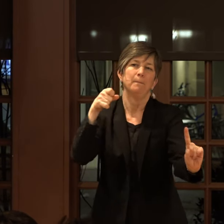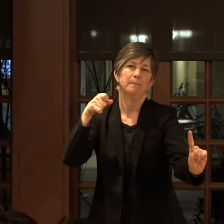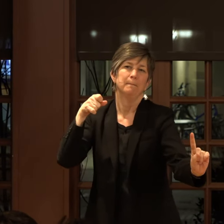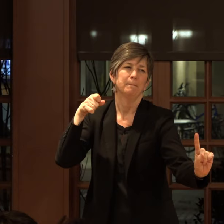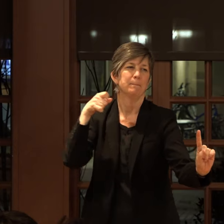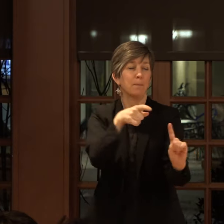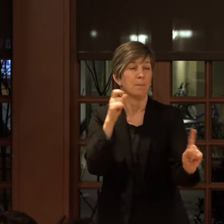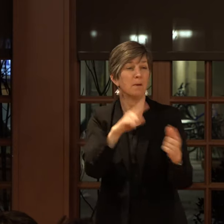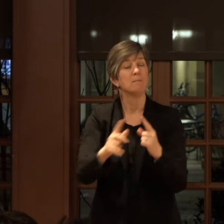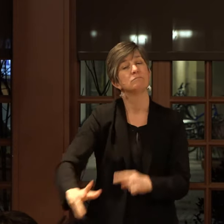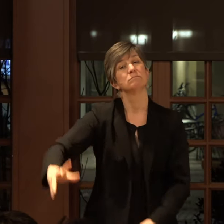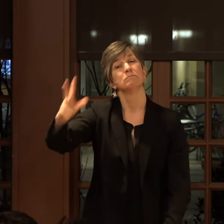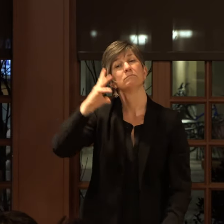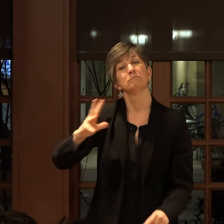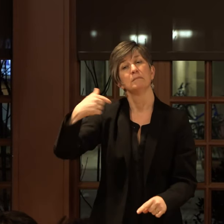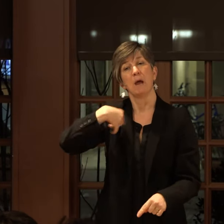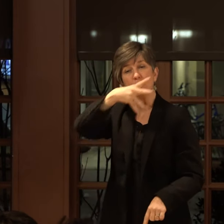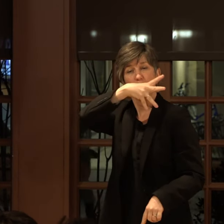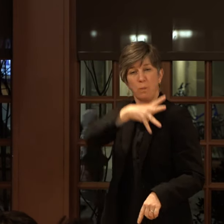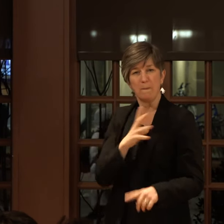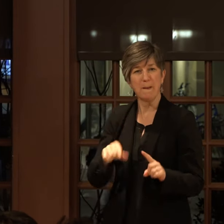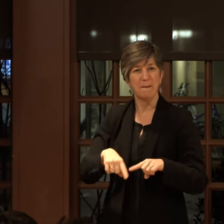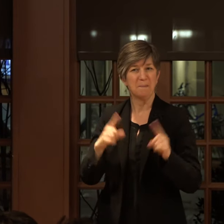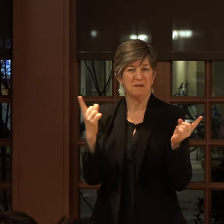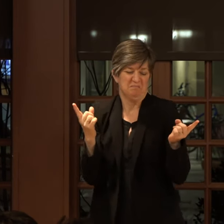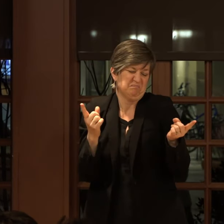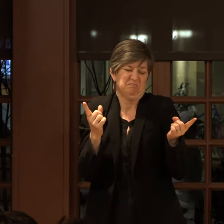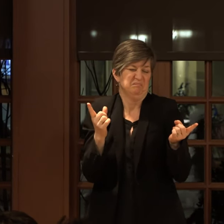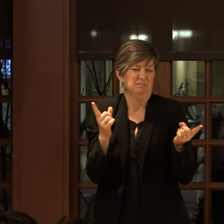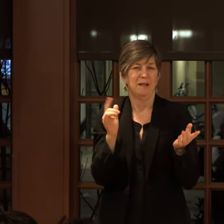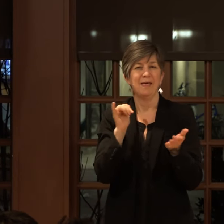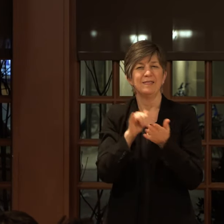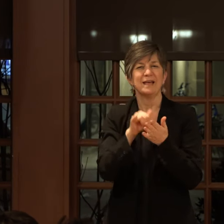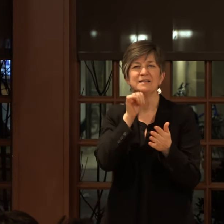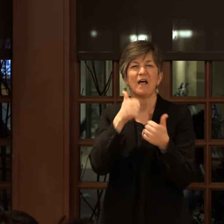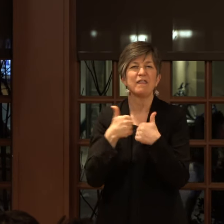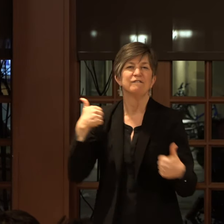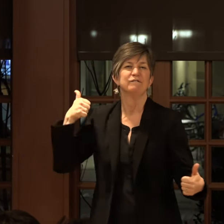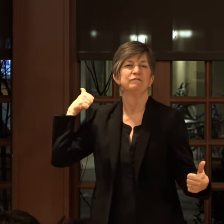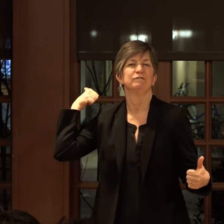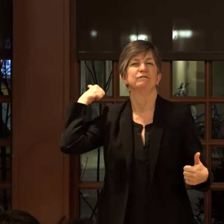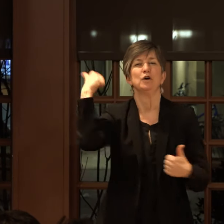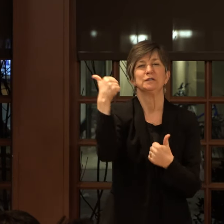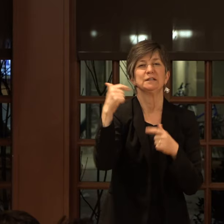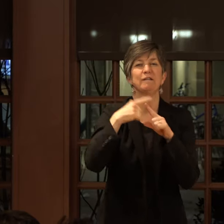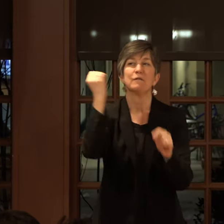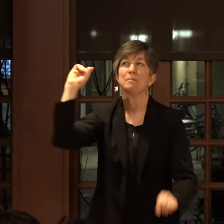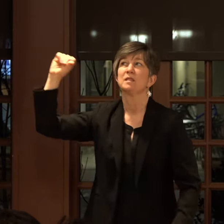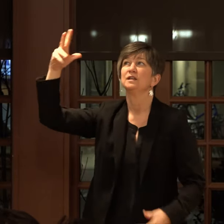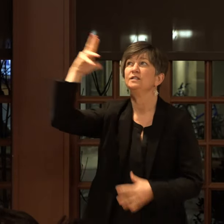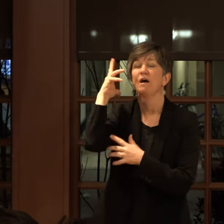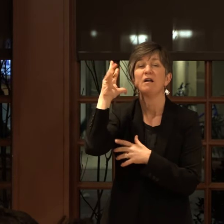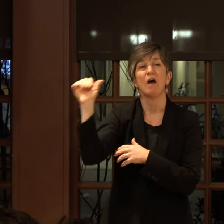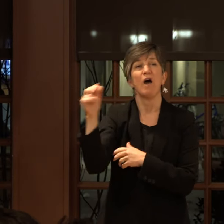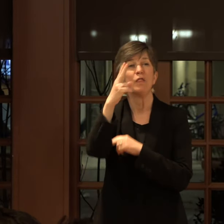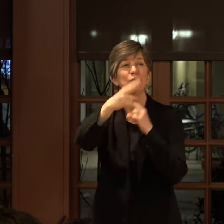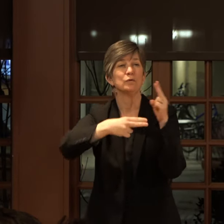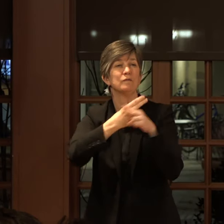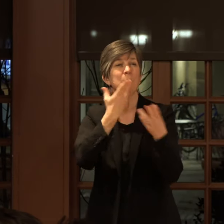I was a woman once, but that's not the farthest thing from the sun another universe might have let me be.